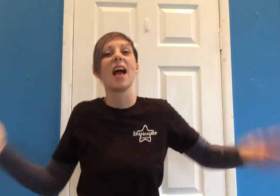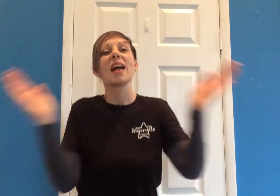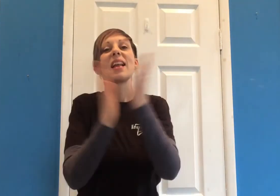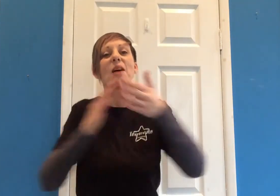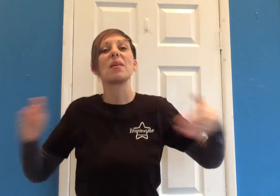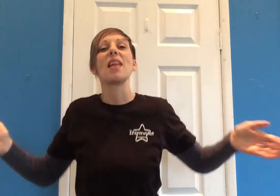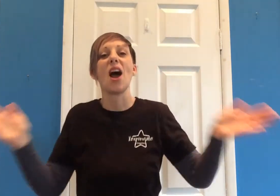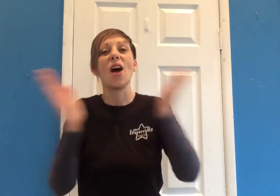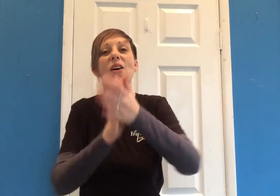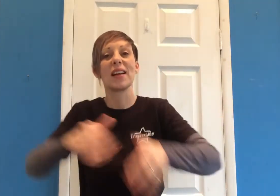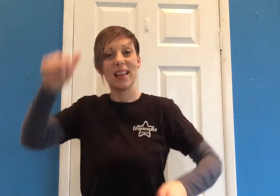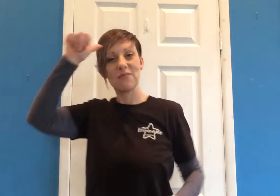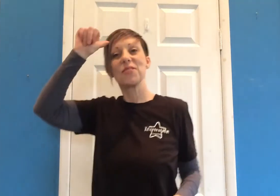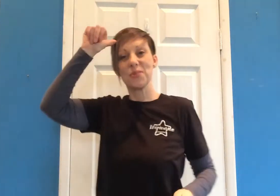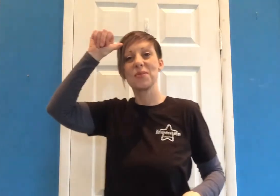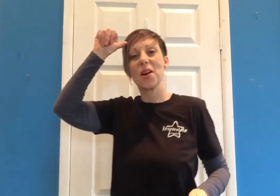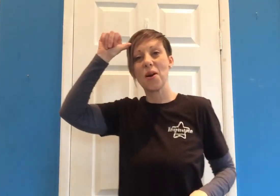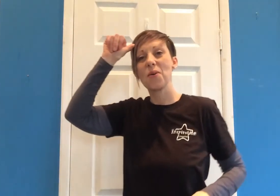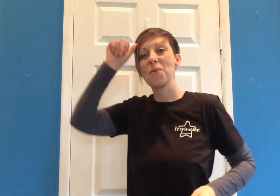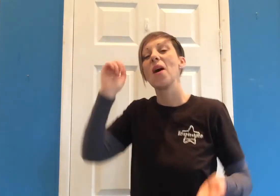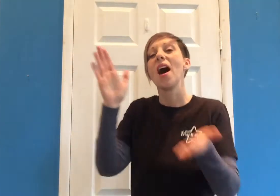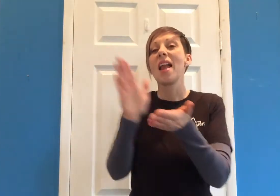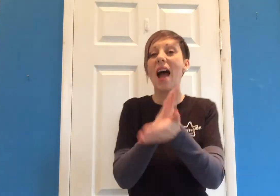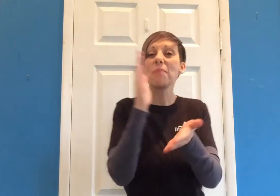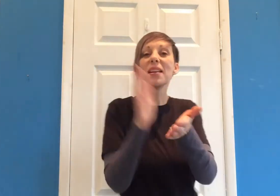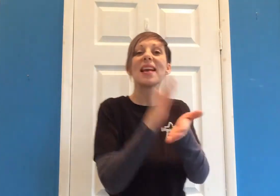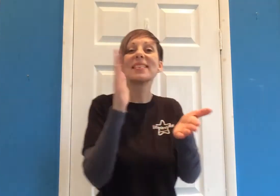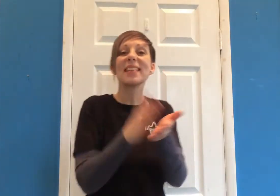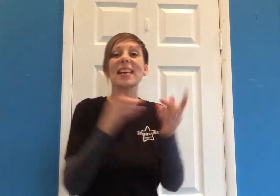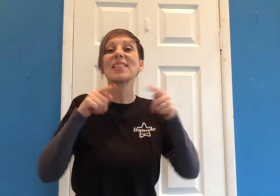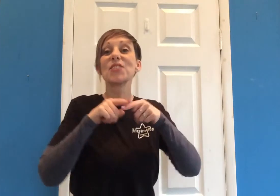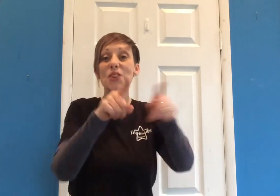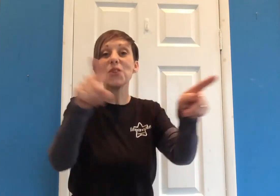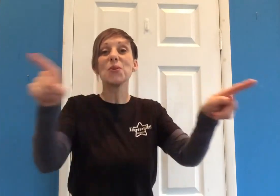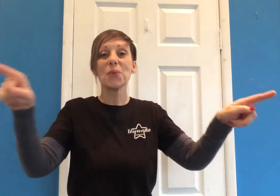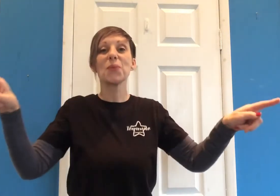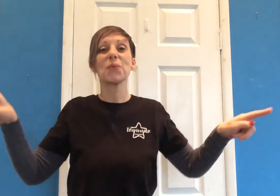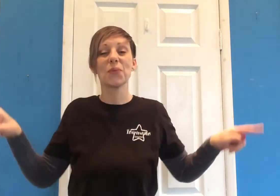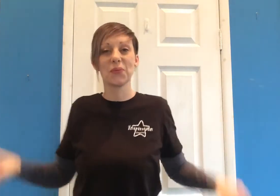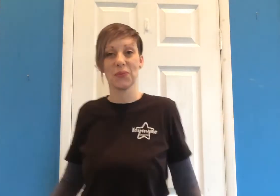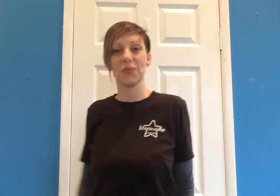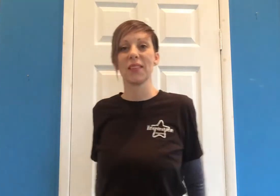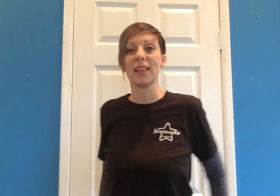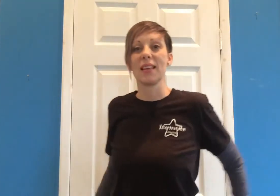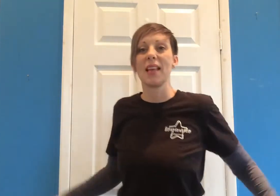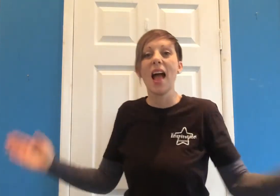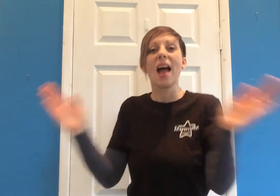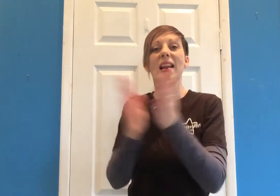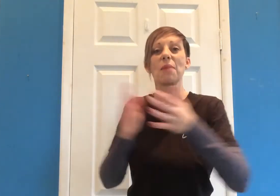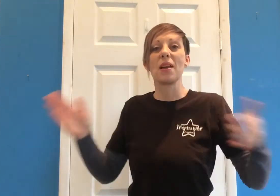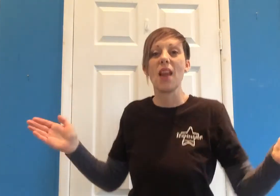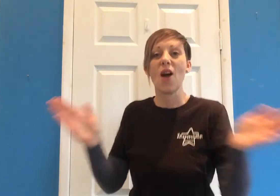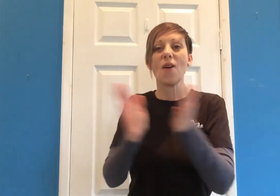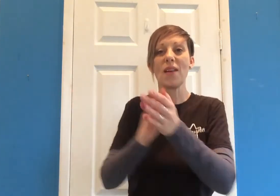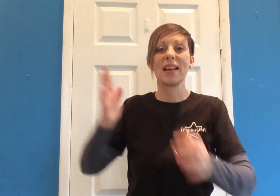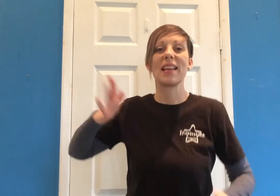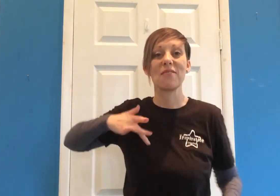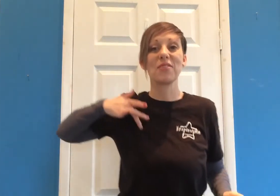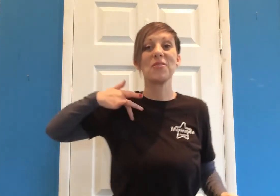happy. Come along if you know what happiness is to you. Come along if you